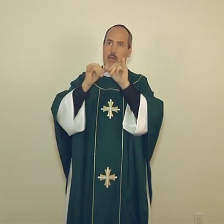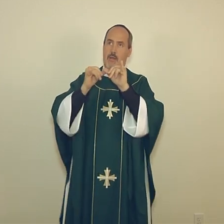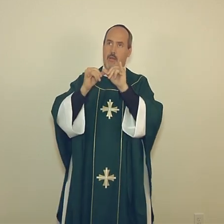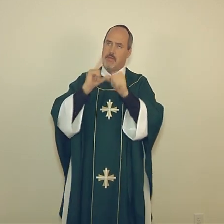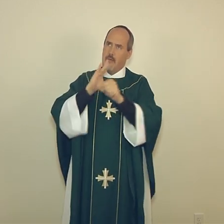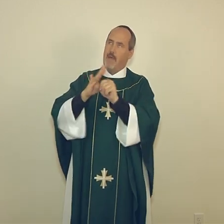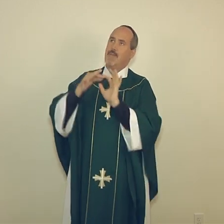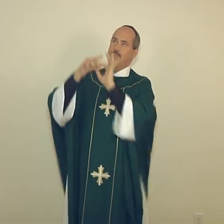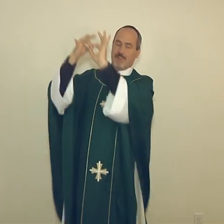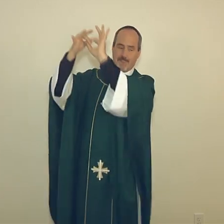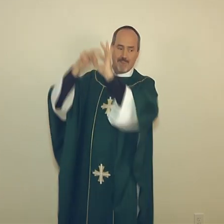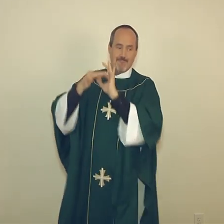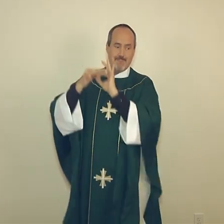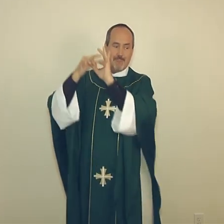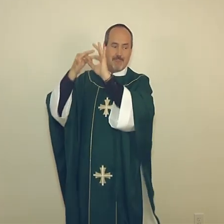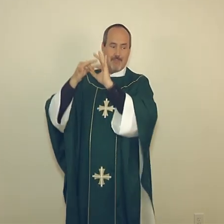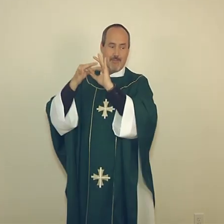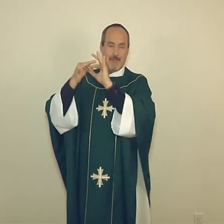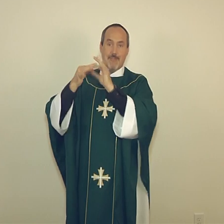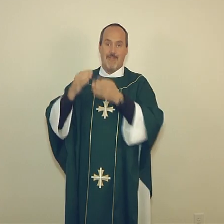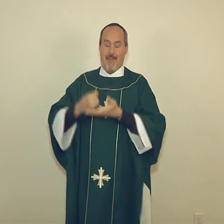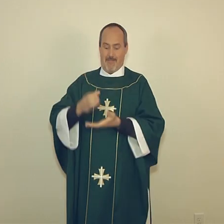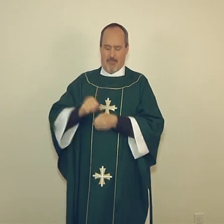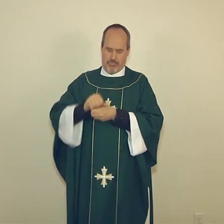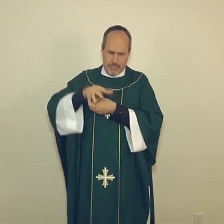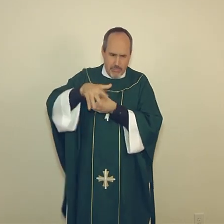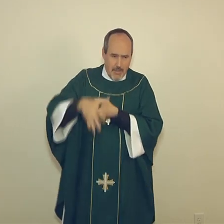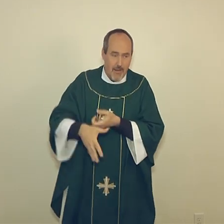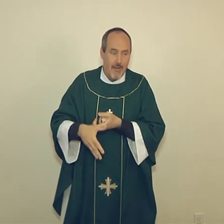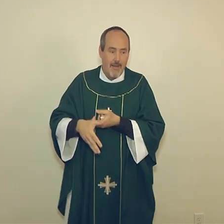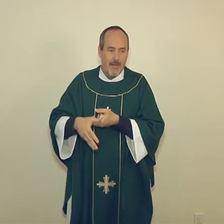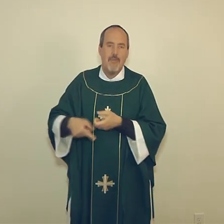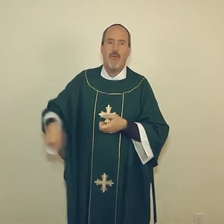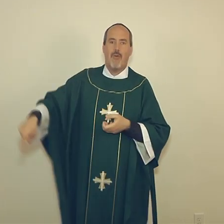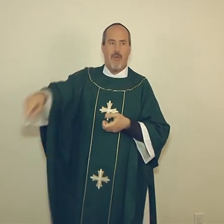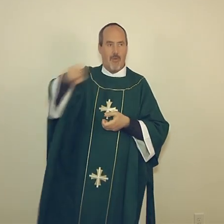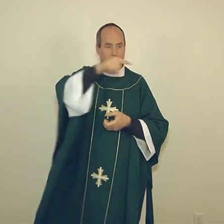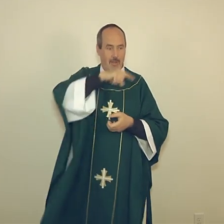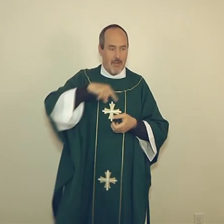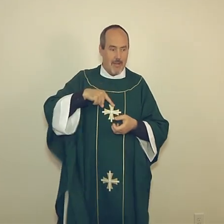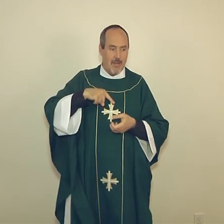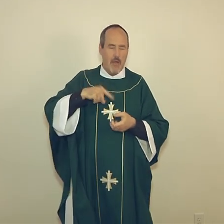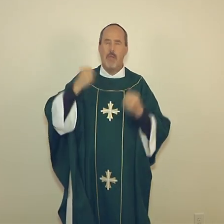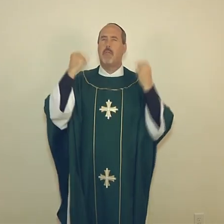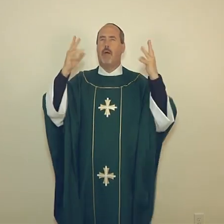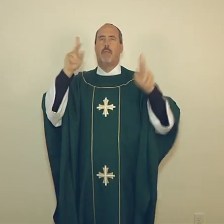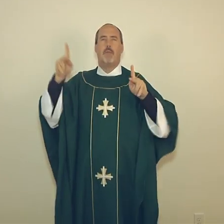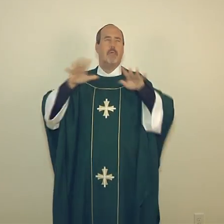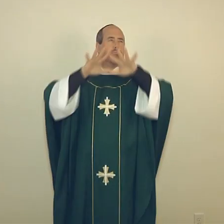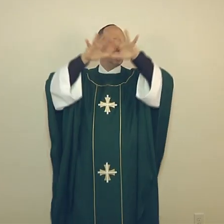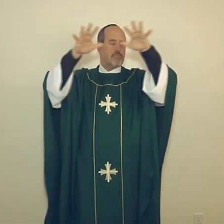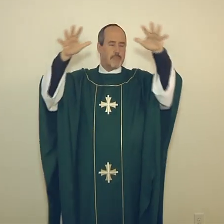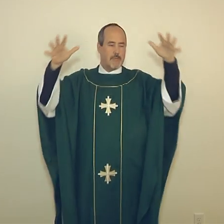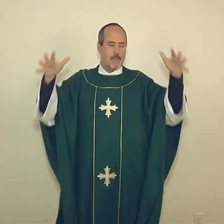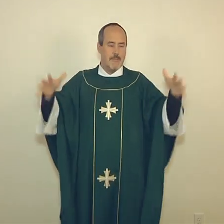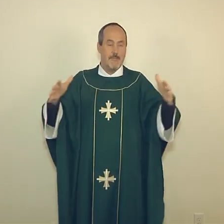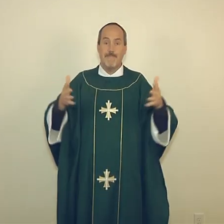covenant, which will be poured out for you and for many, for the forgiveness of sins.